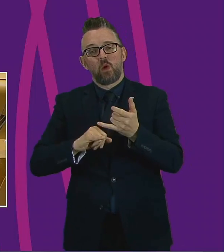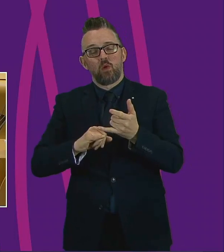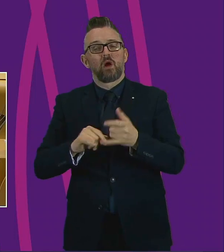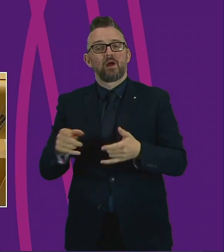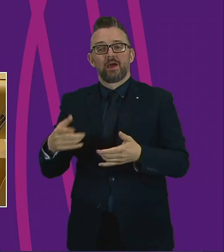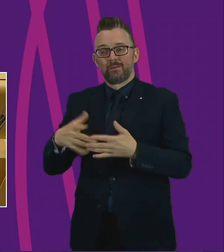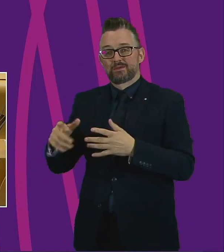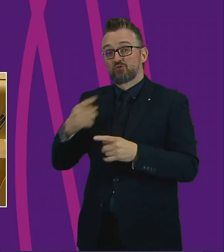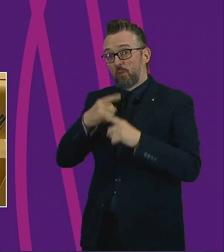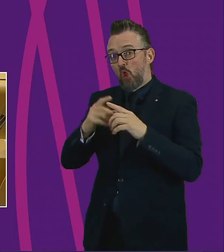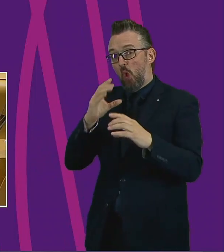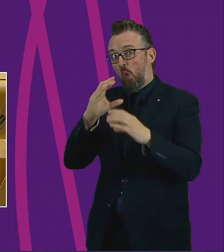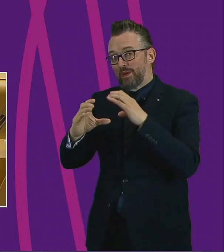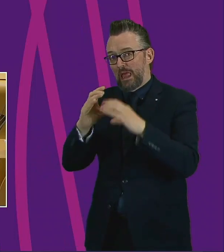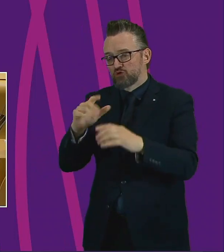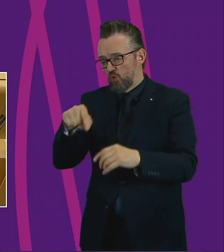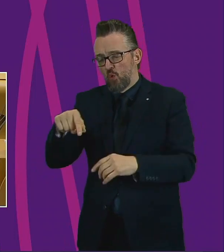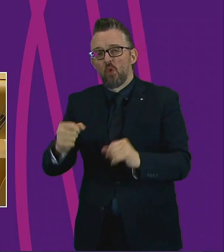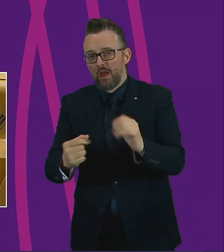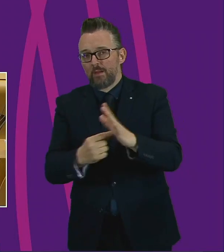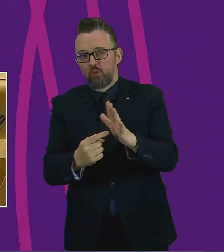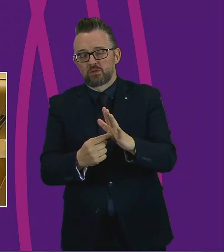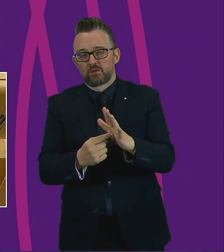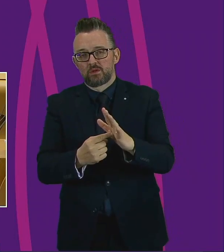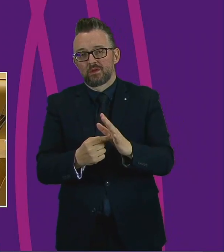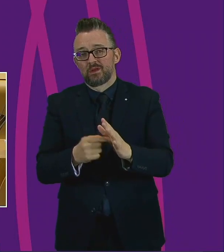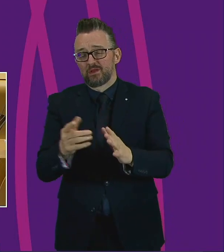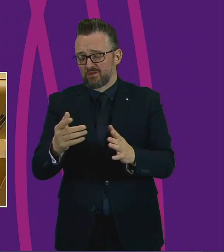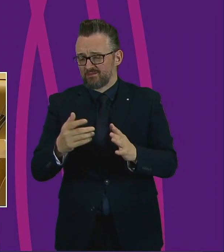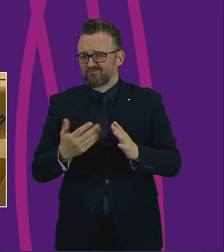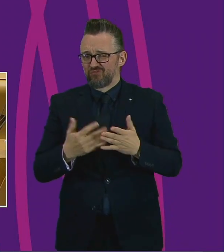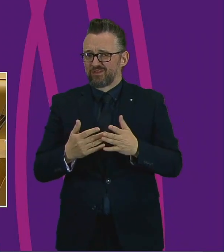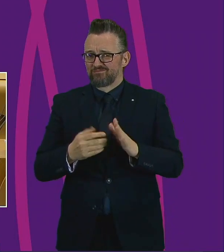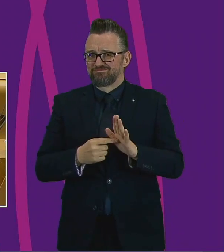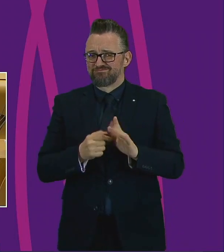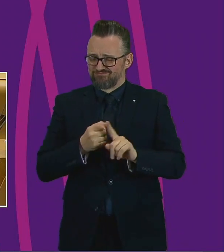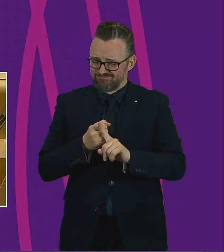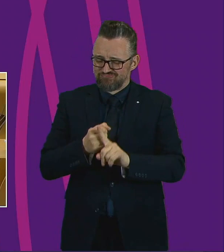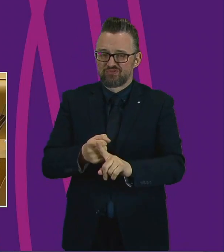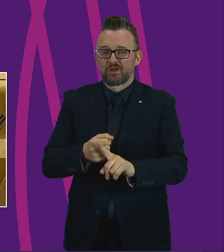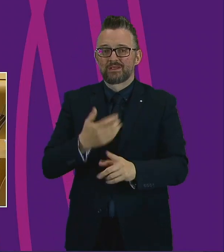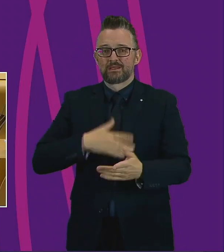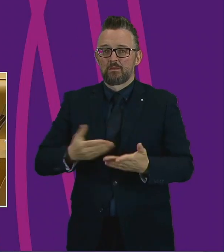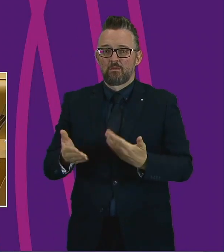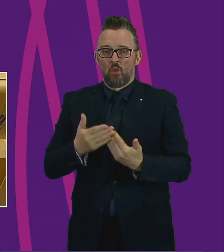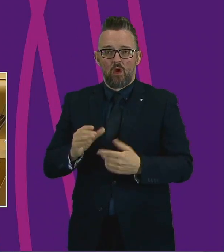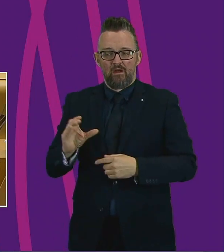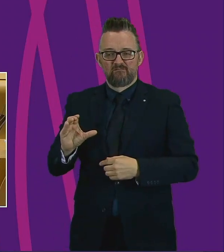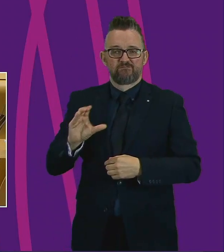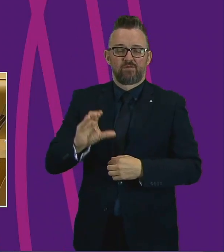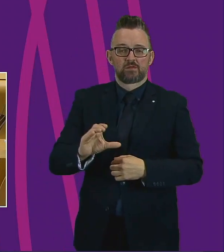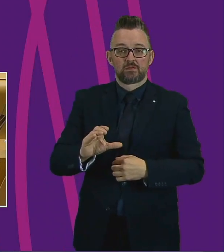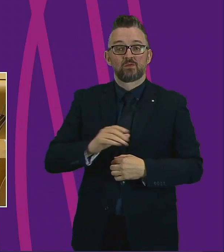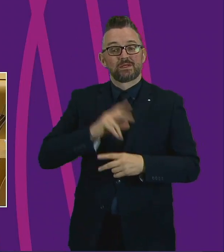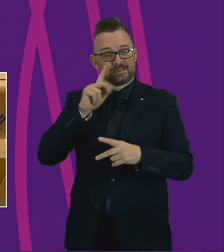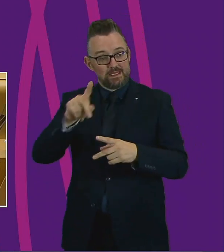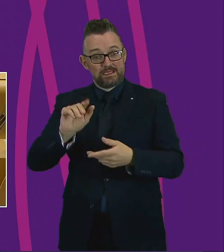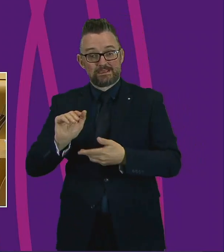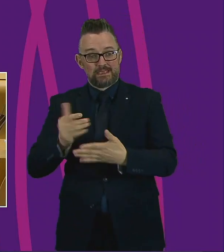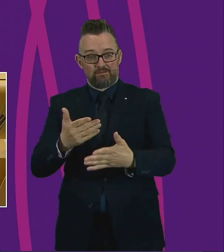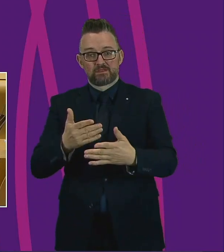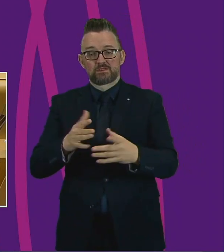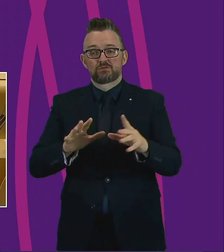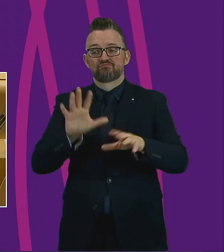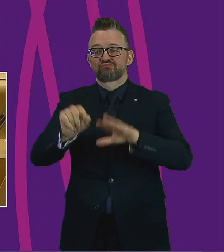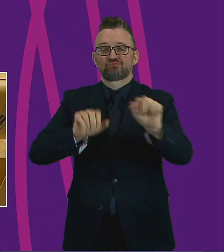are absolutely vital, and I think they reinforce the points about the need for adequate funding, so that we can see those services reaching the